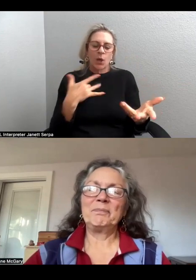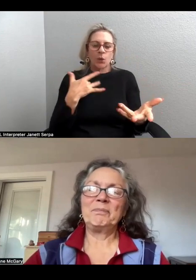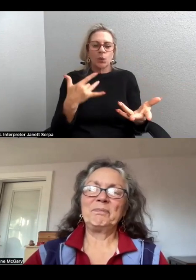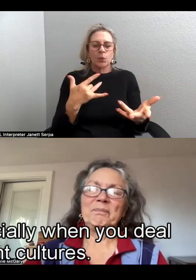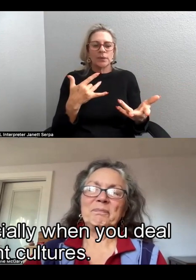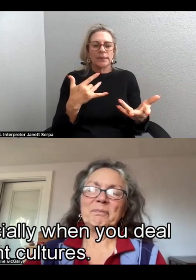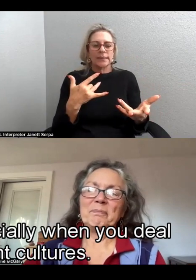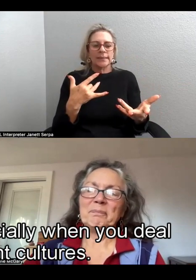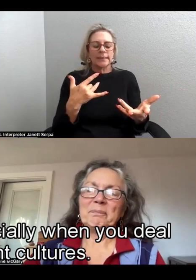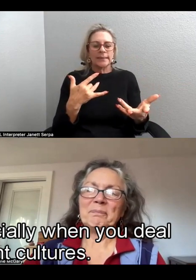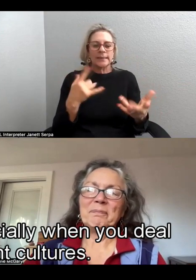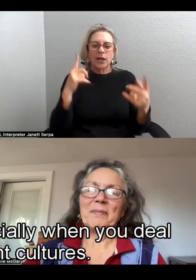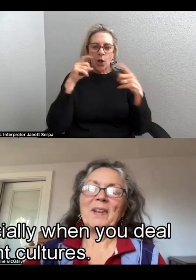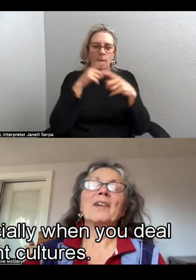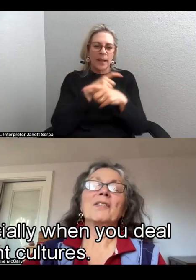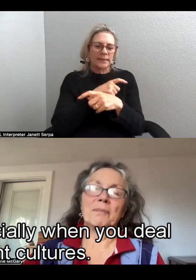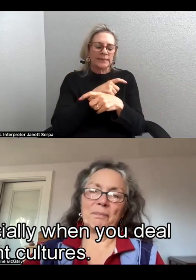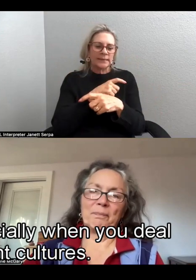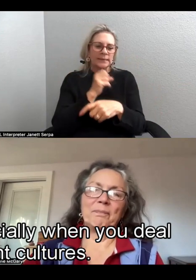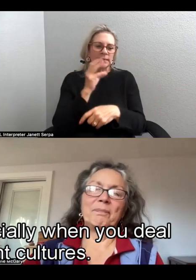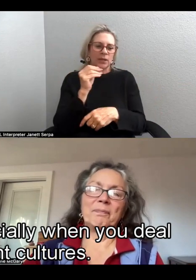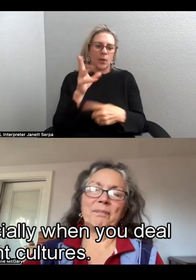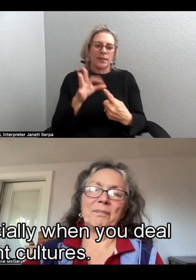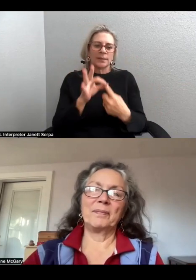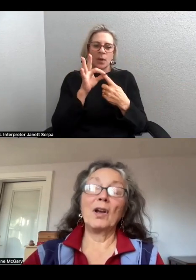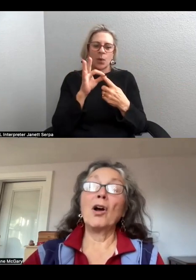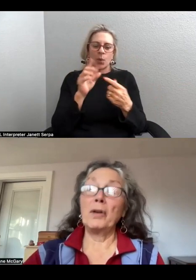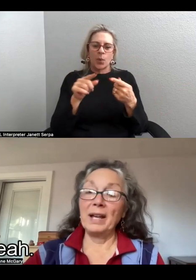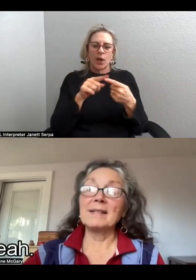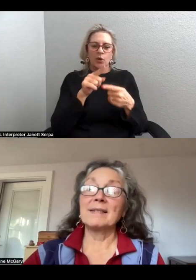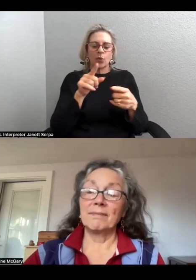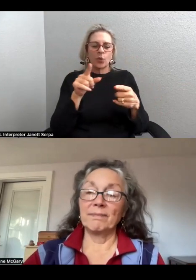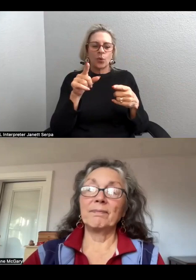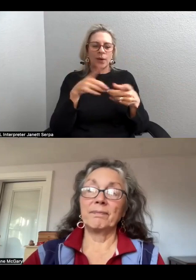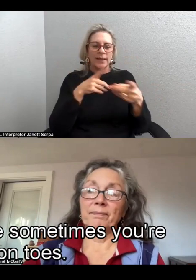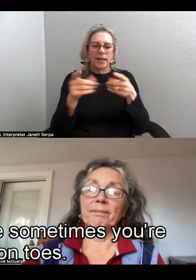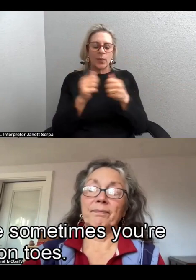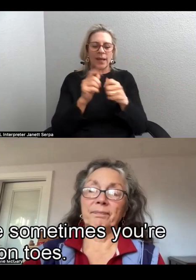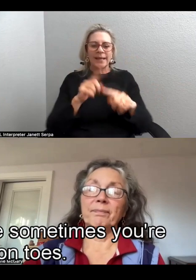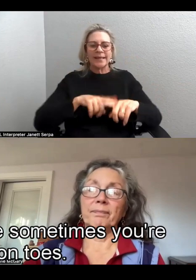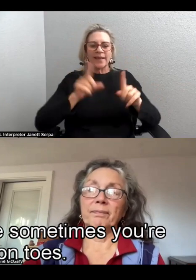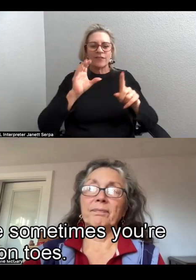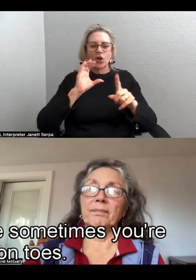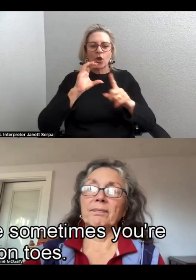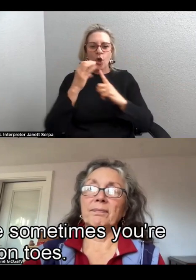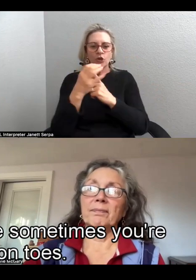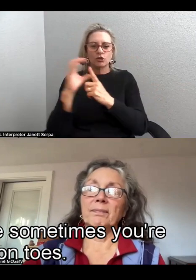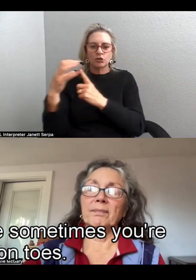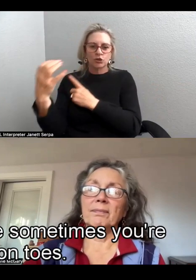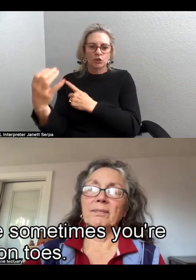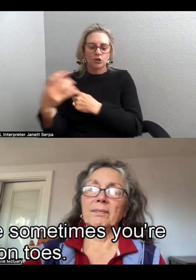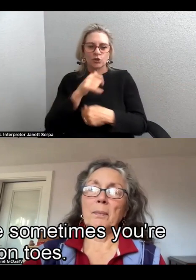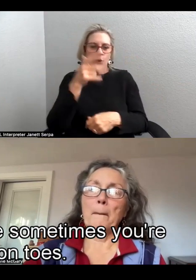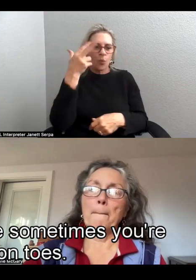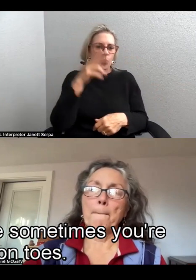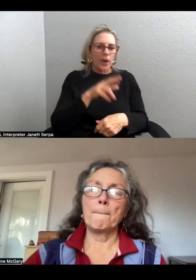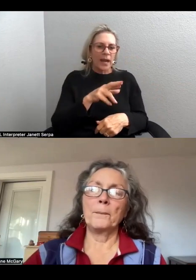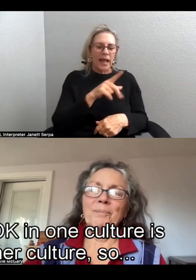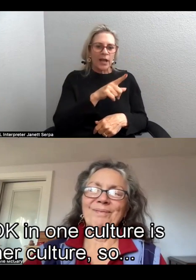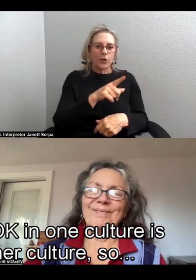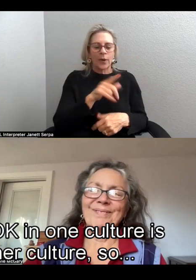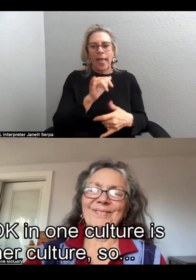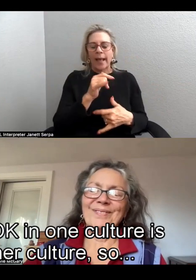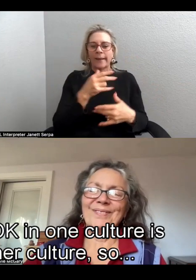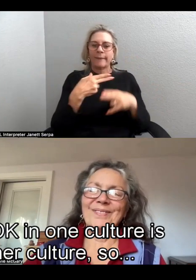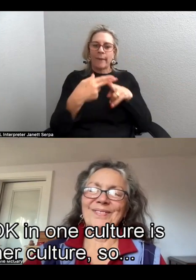pretty complex, especially when you deal with different cultures, and you don't realize sometimes you're stepping on toes,